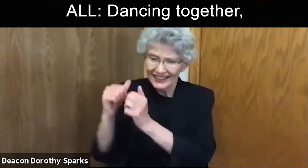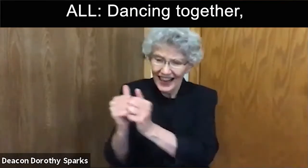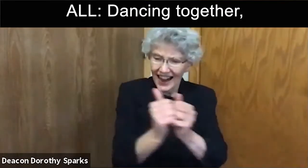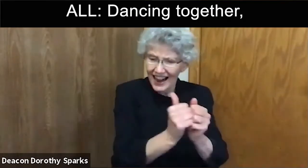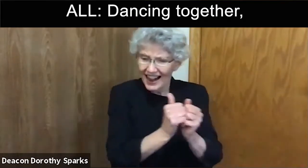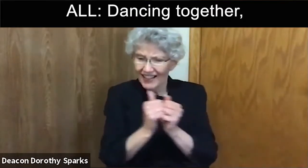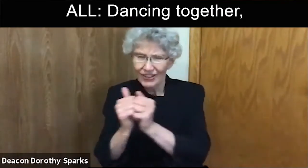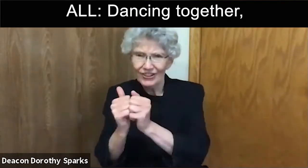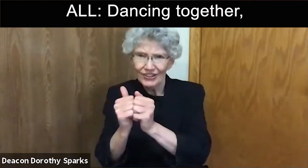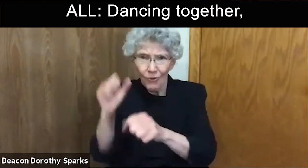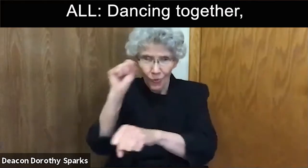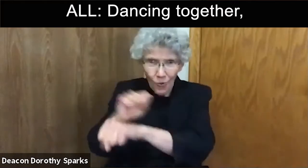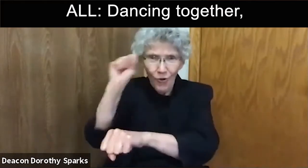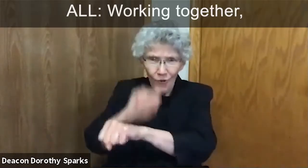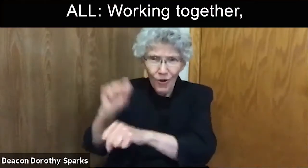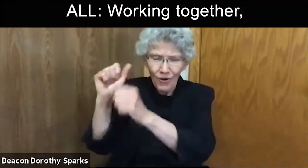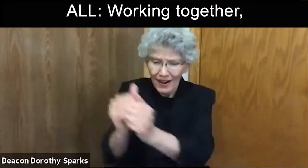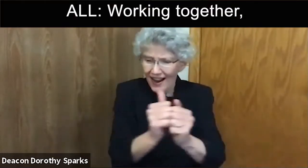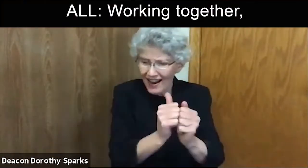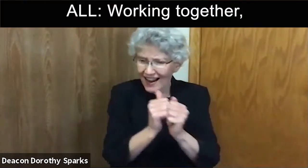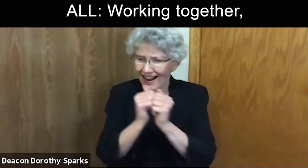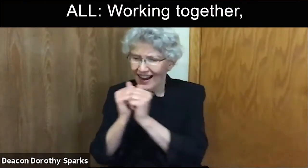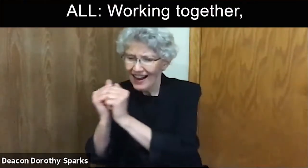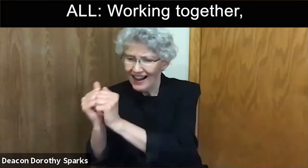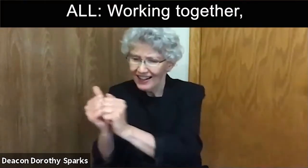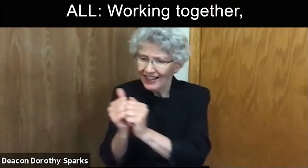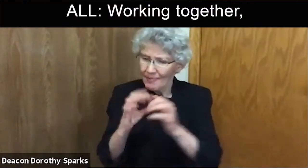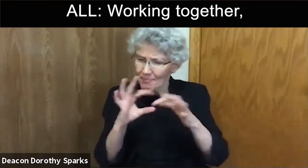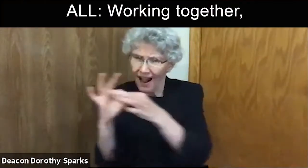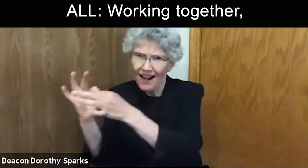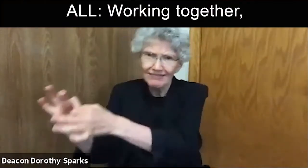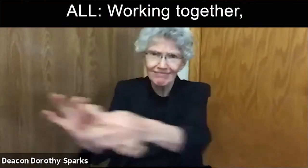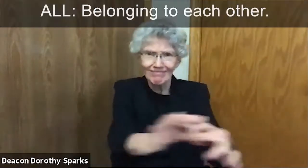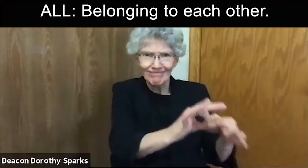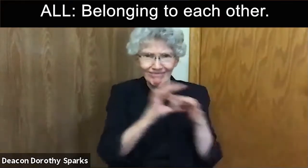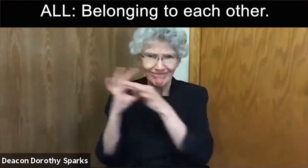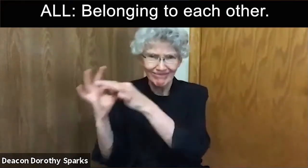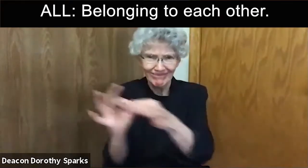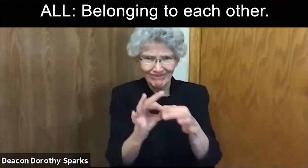Dancing together, working together, belonging to each other.